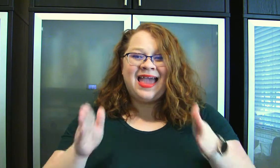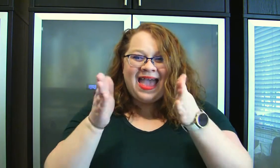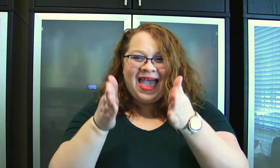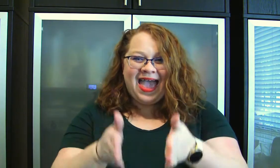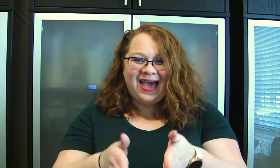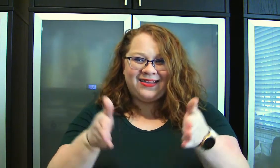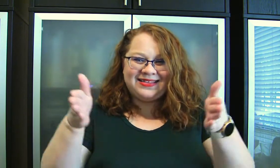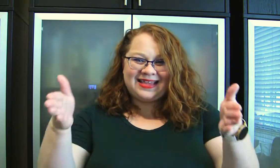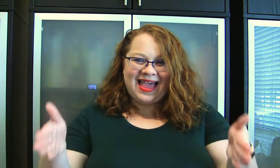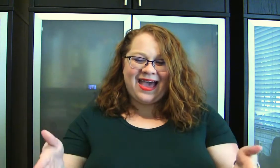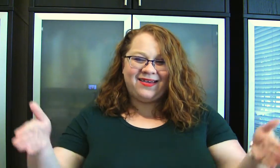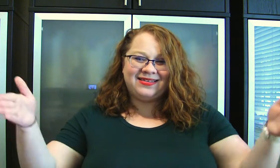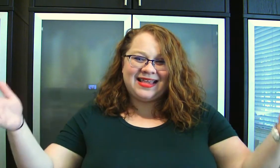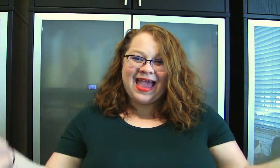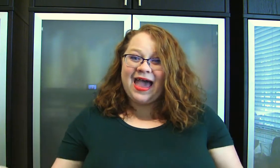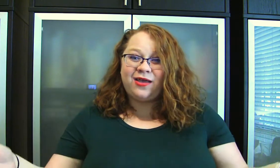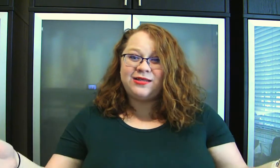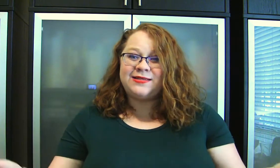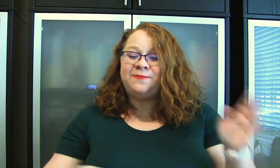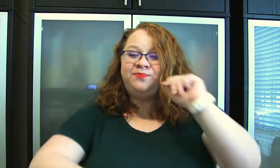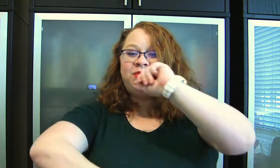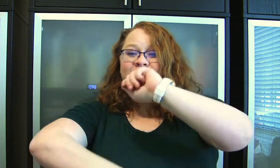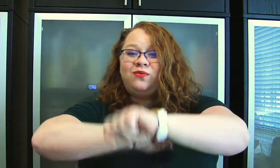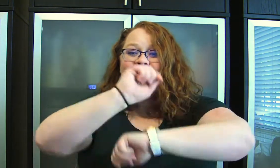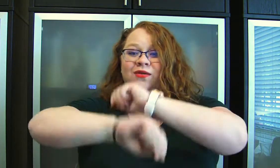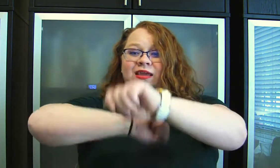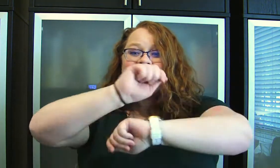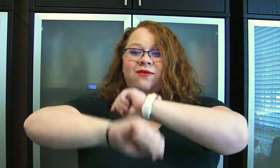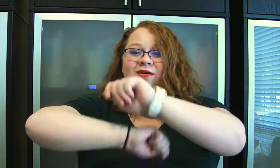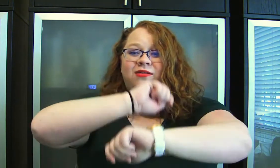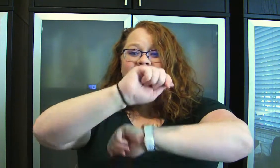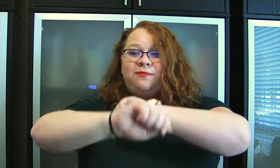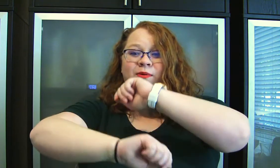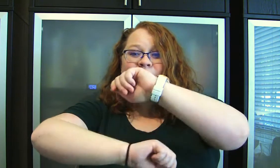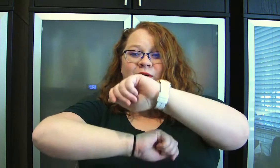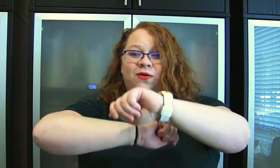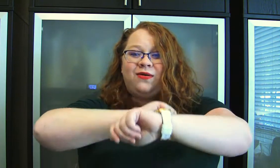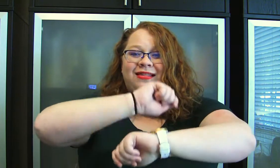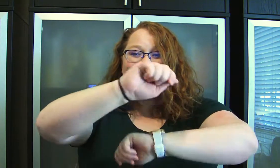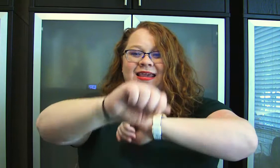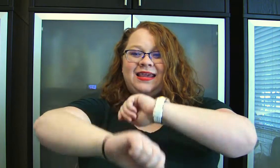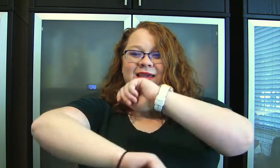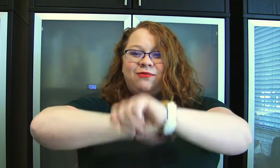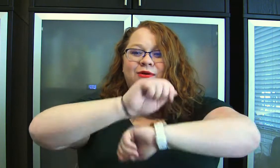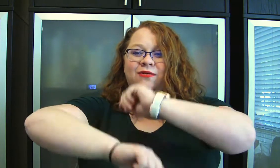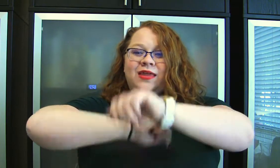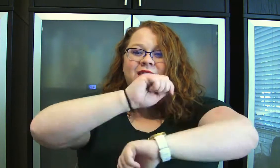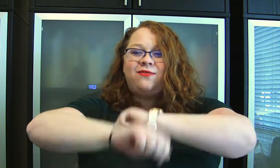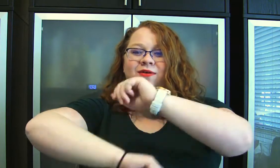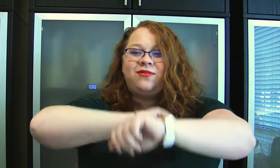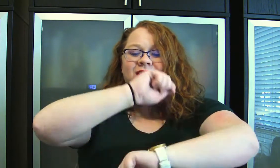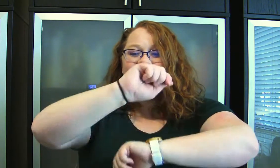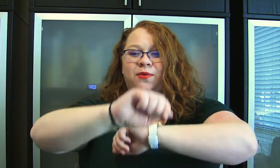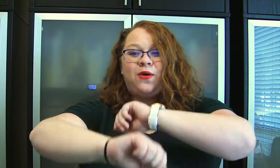Out, out, out. Roly, roly, poly. Roly, roly, poly.